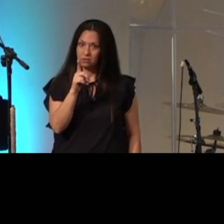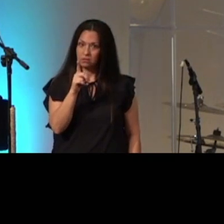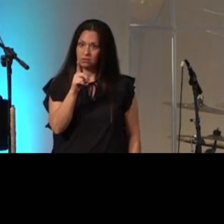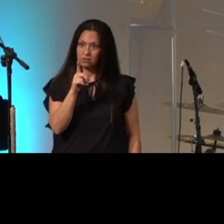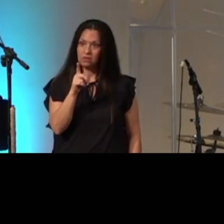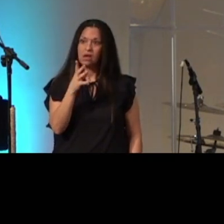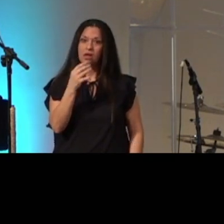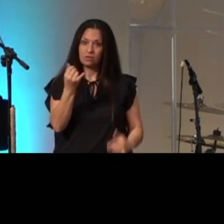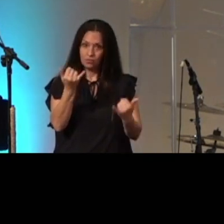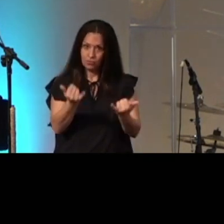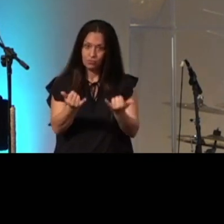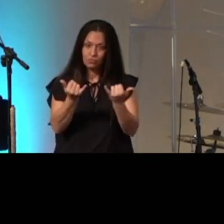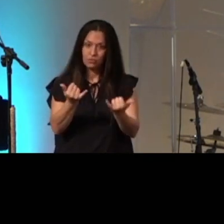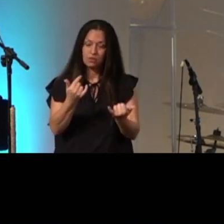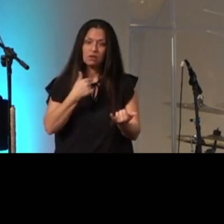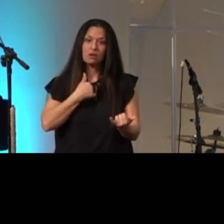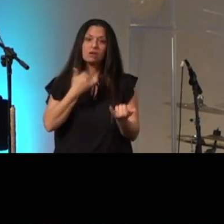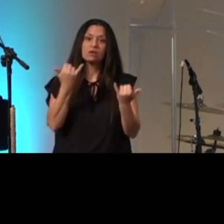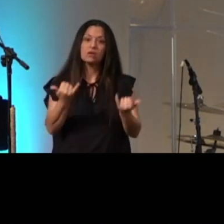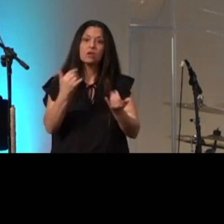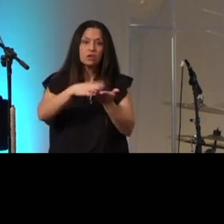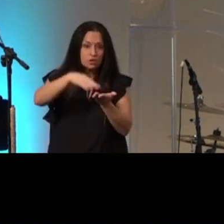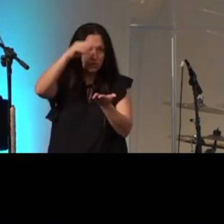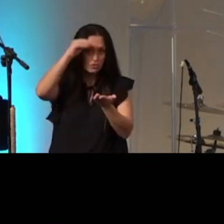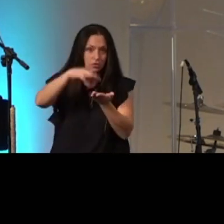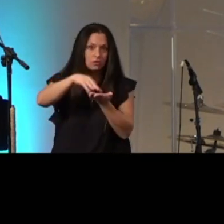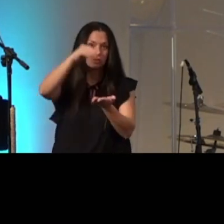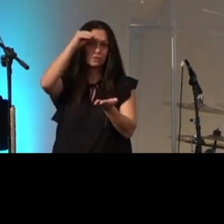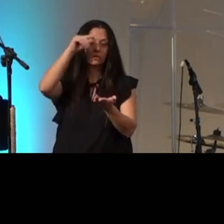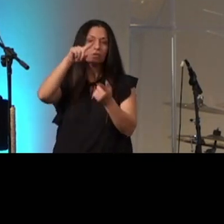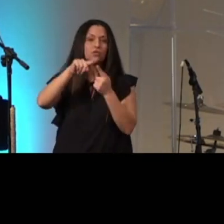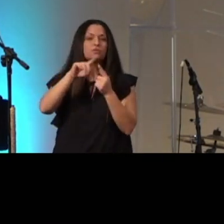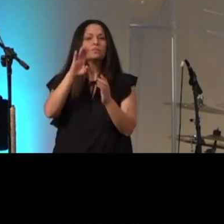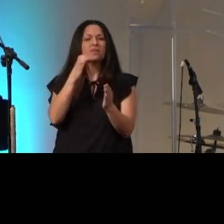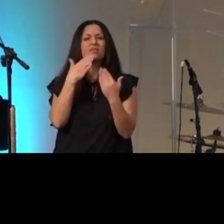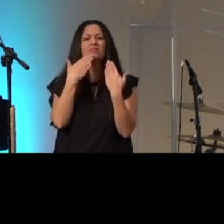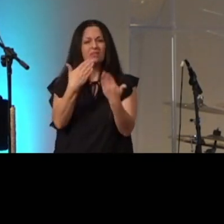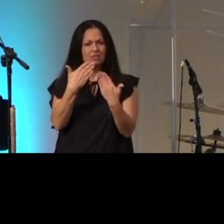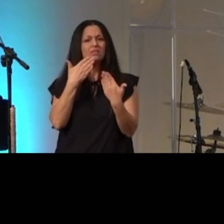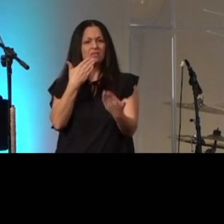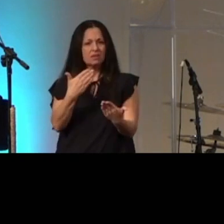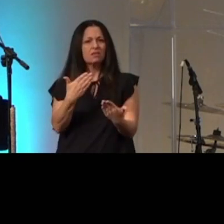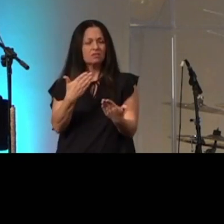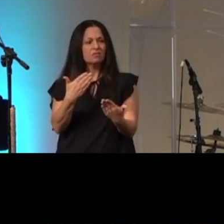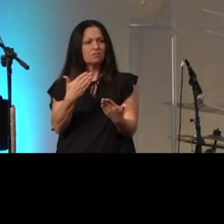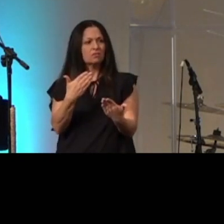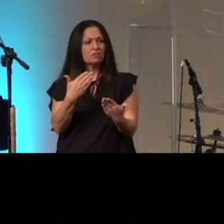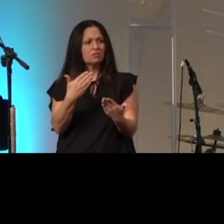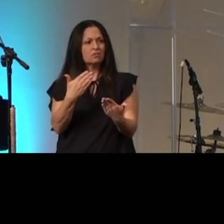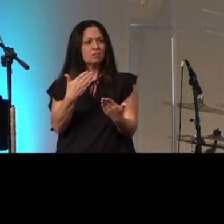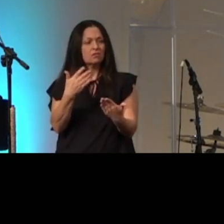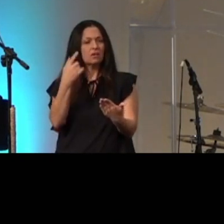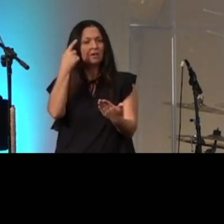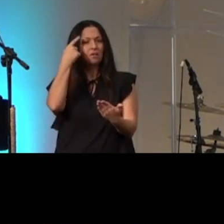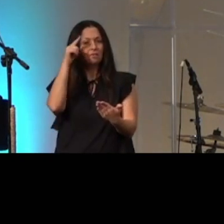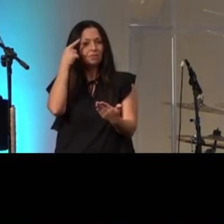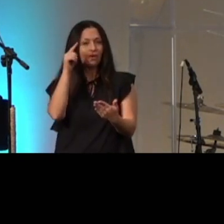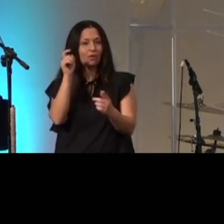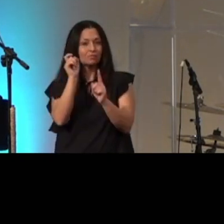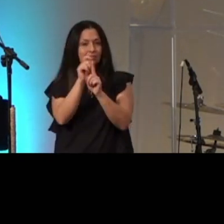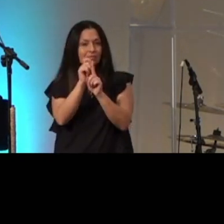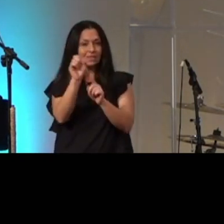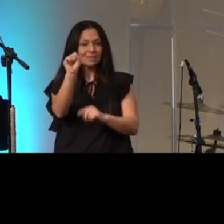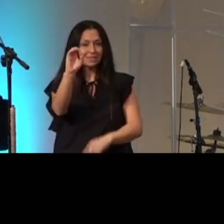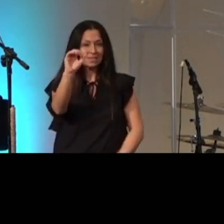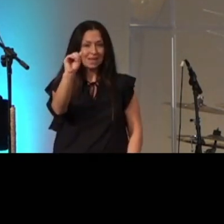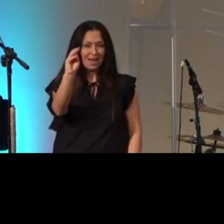and I'm learning I'm learning to be thankful for scammers as